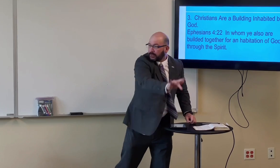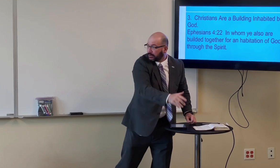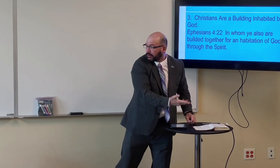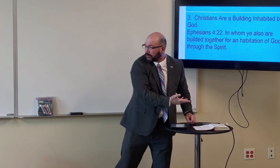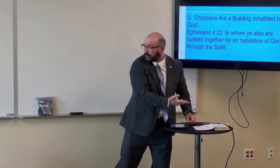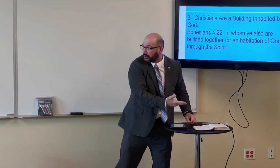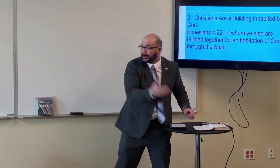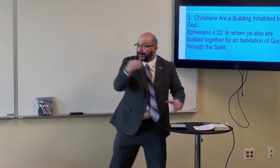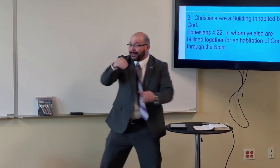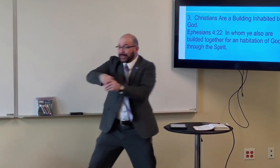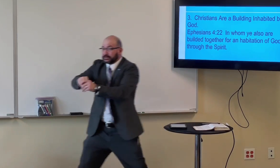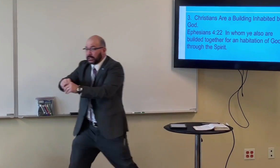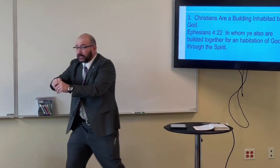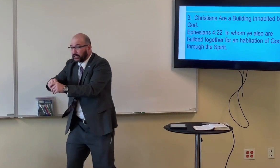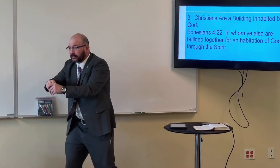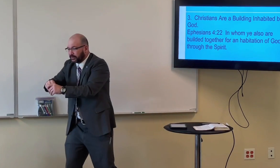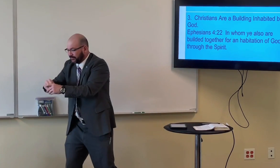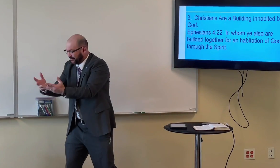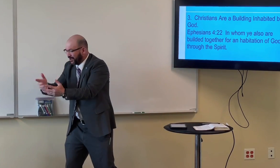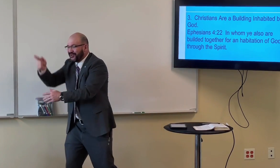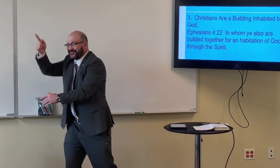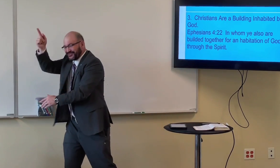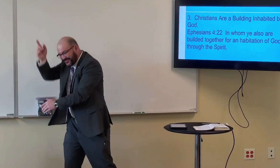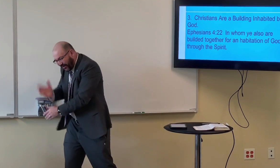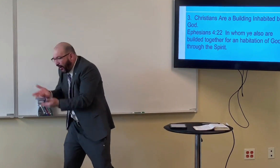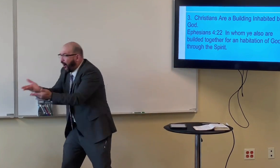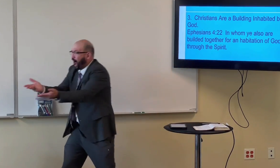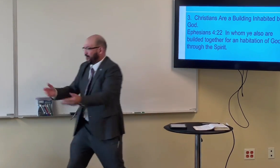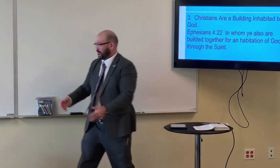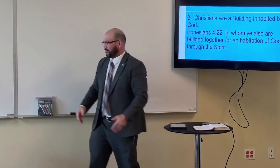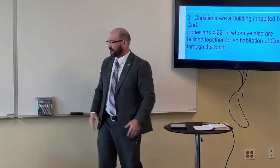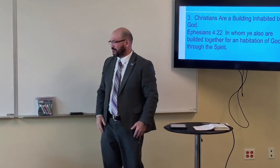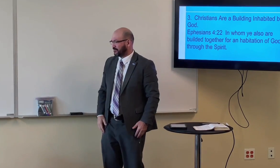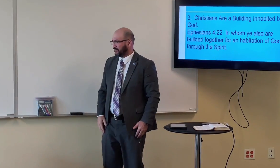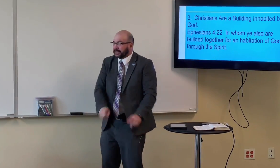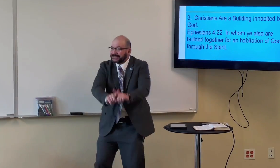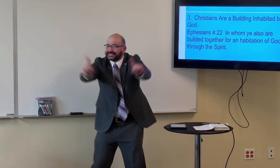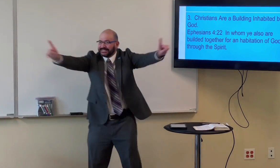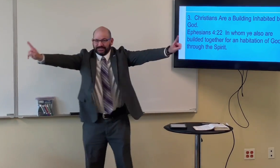there's just like dust but in God's house that's